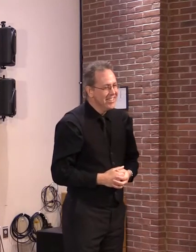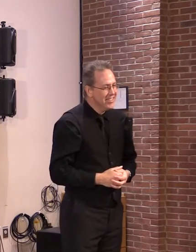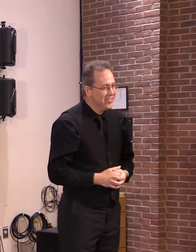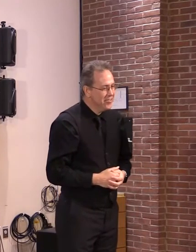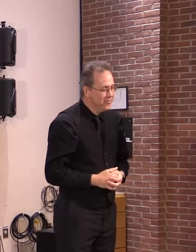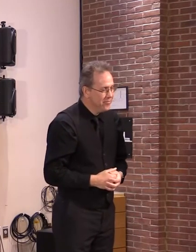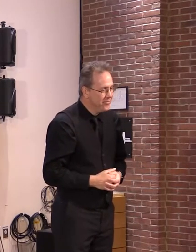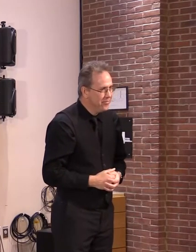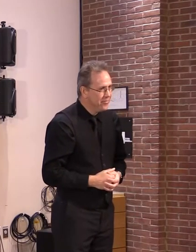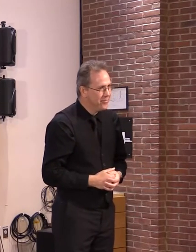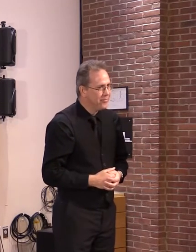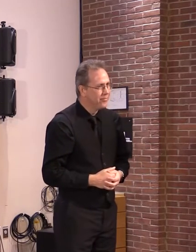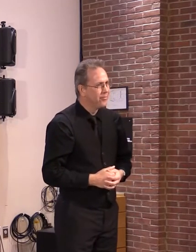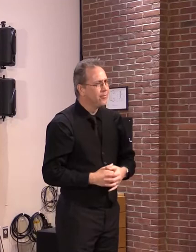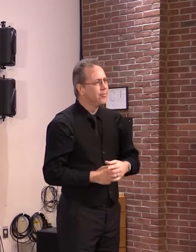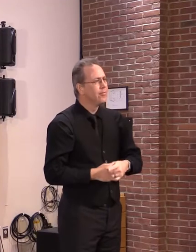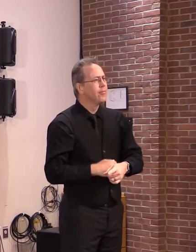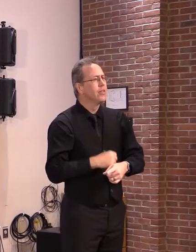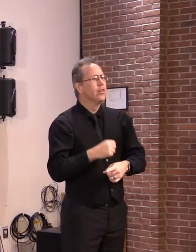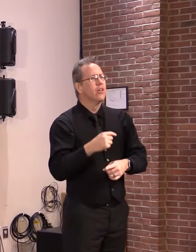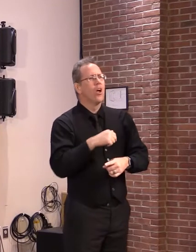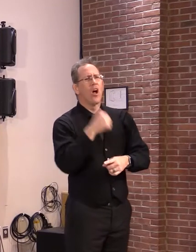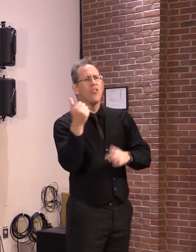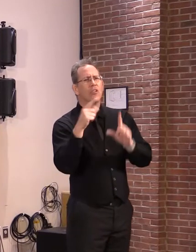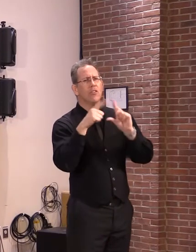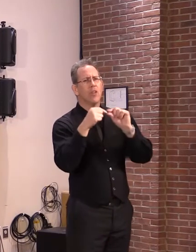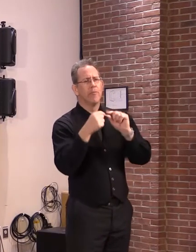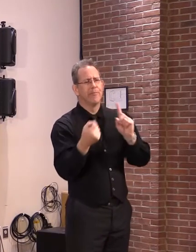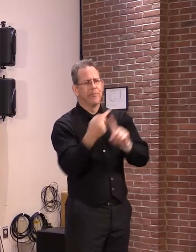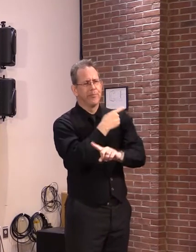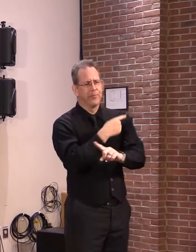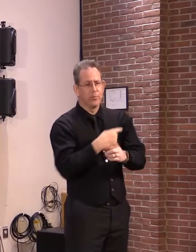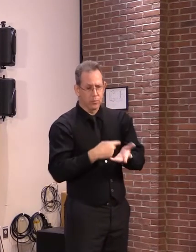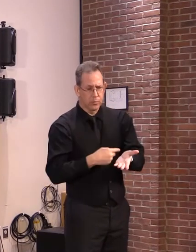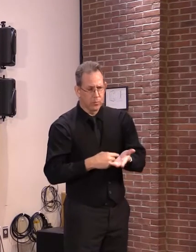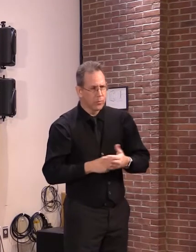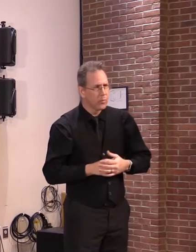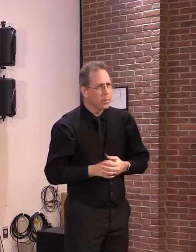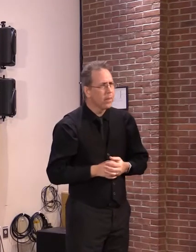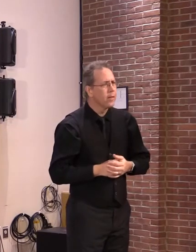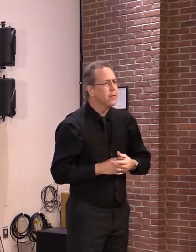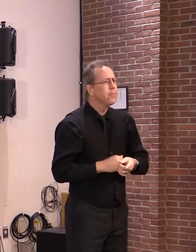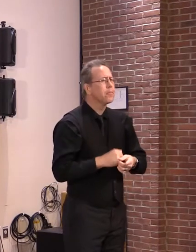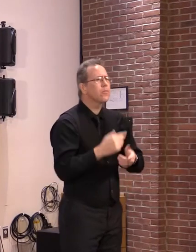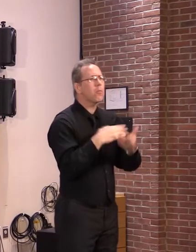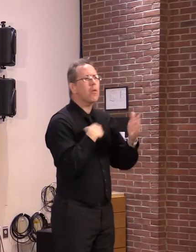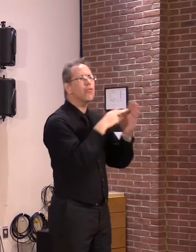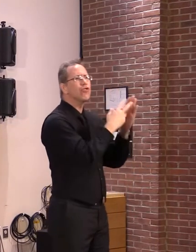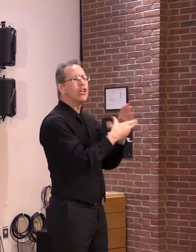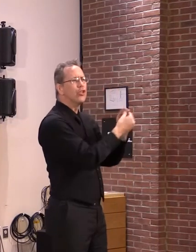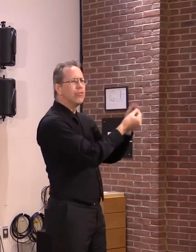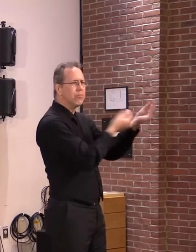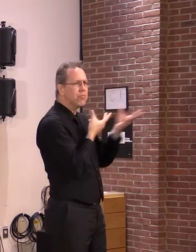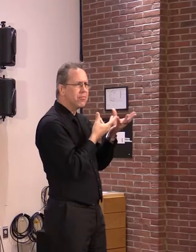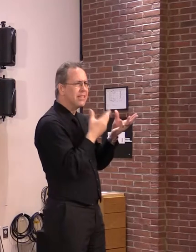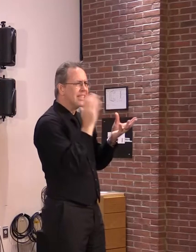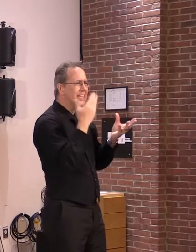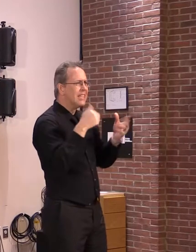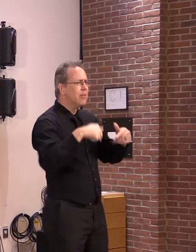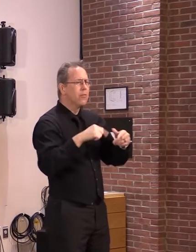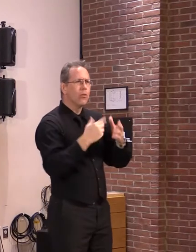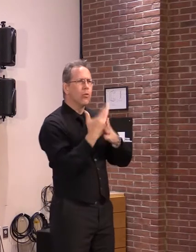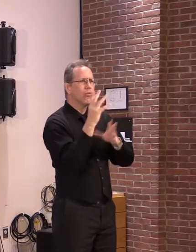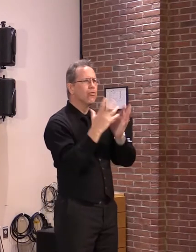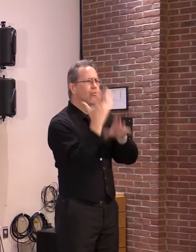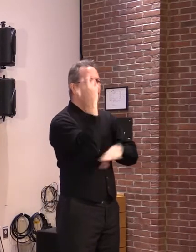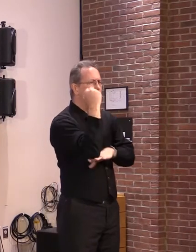Governor, just switching topics for a minute. I've heard from some readers that this seems to be a record-breaking Green Up Day